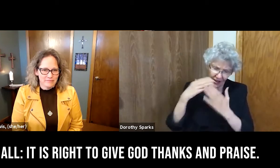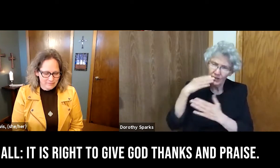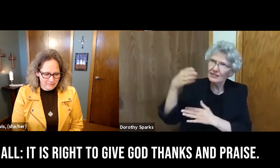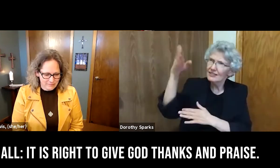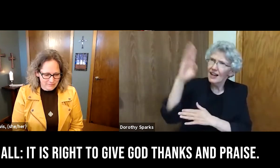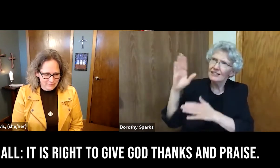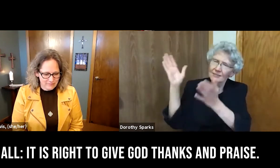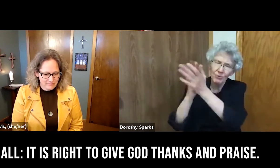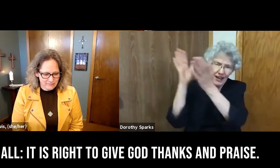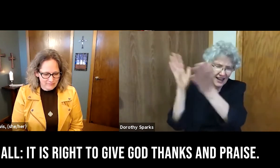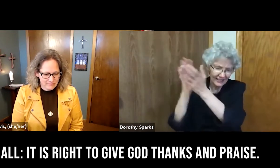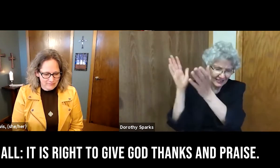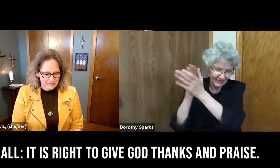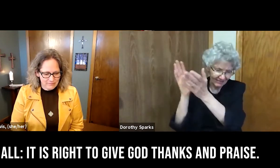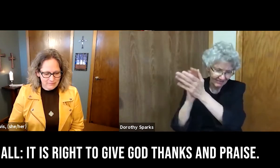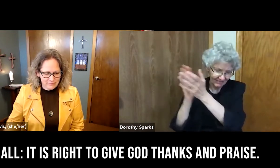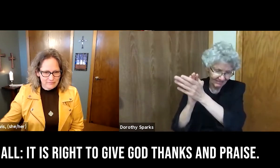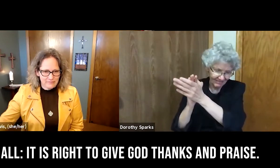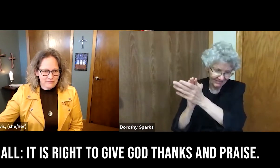It is right to give God thanks and praise.